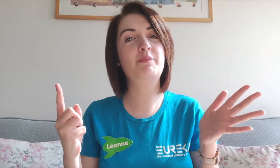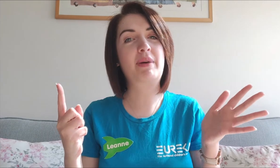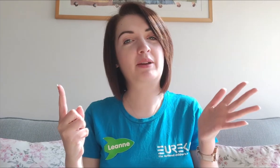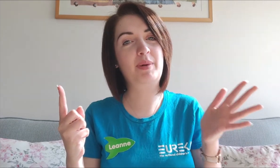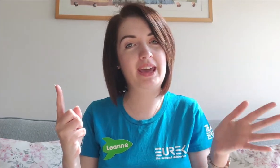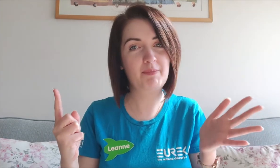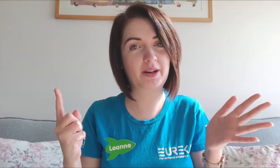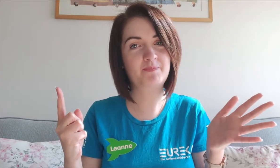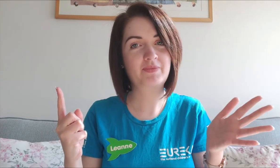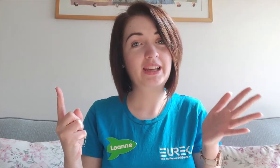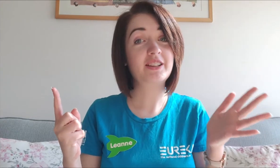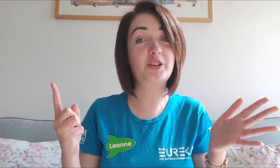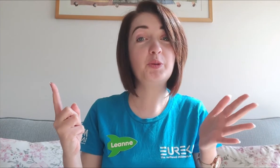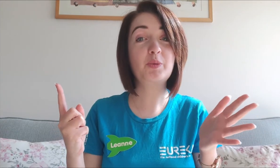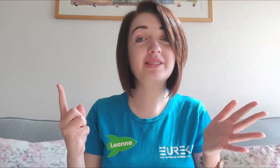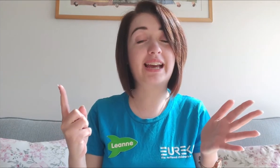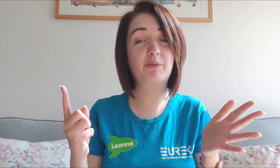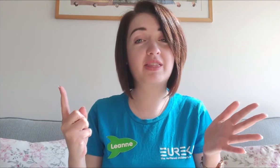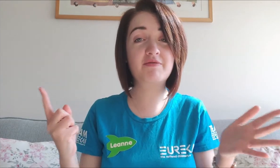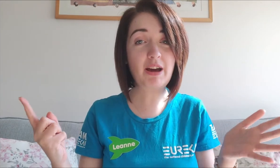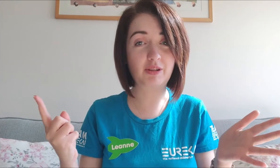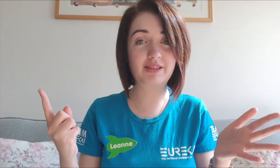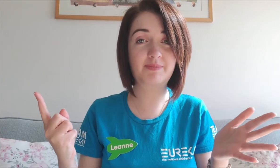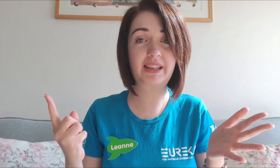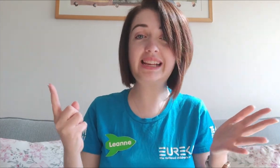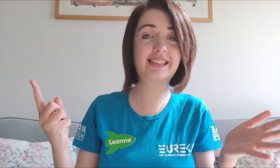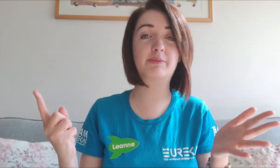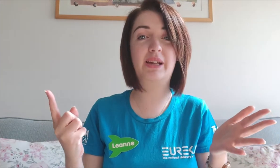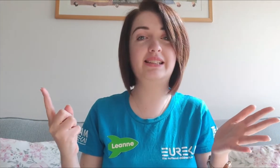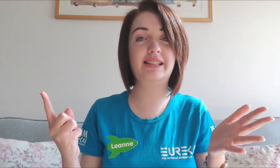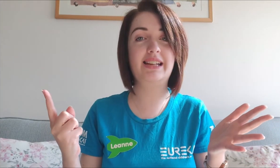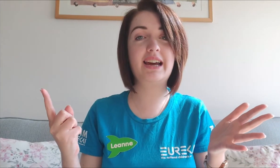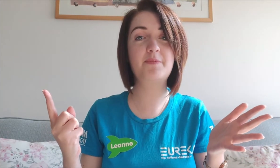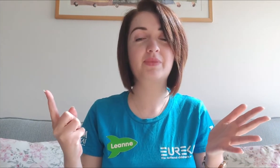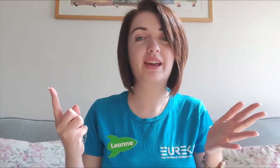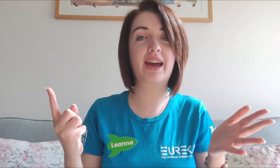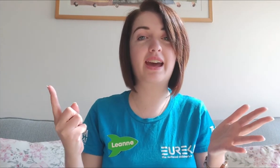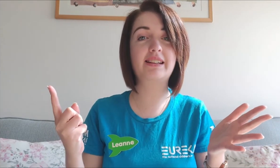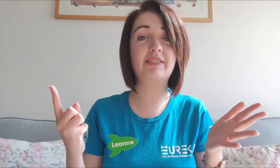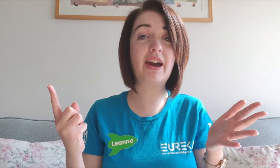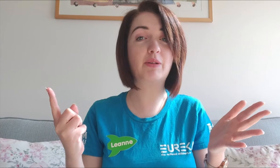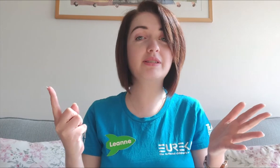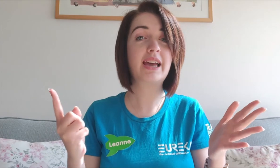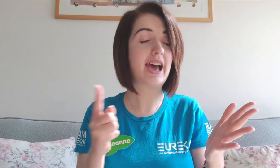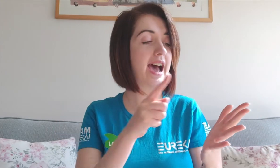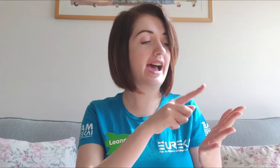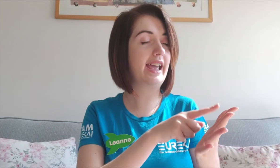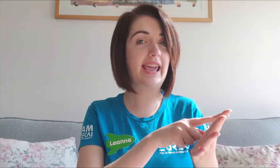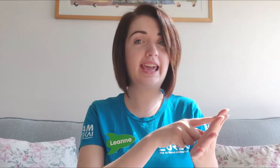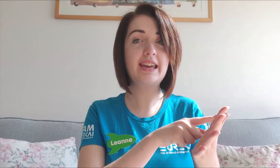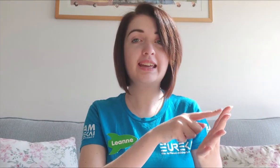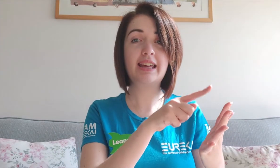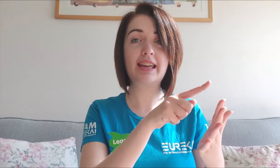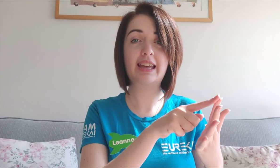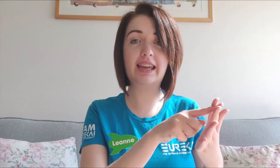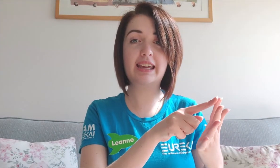my paper. So we'll start with the vowels. Easiest place to start. And the vowels are A, E,